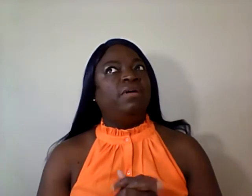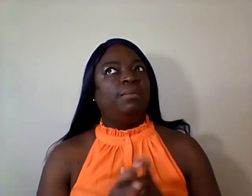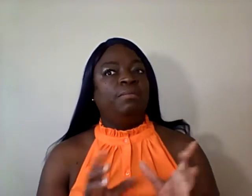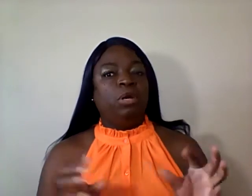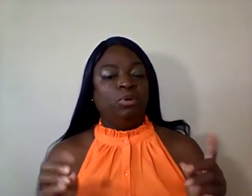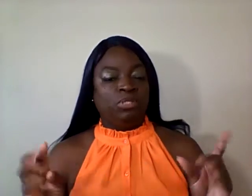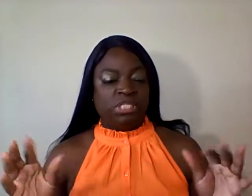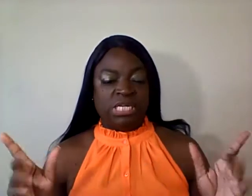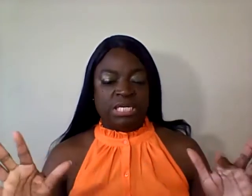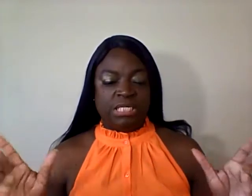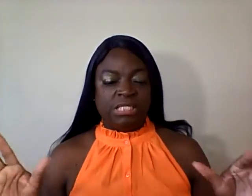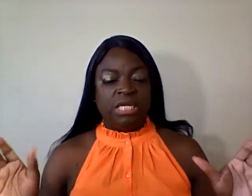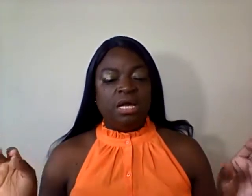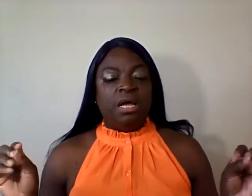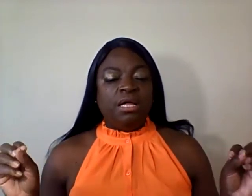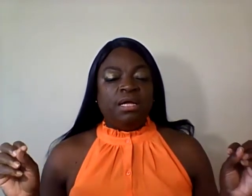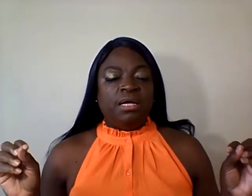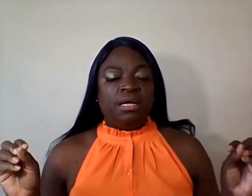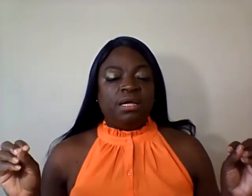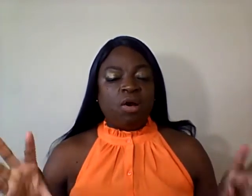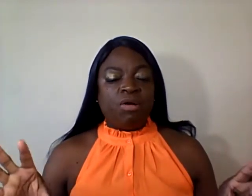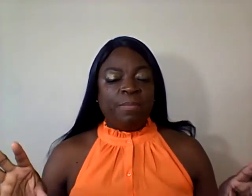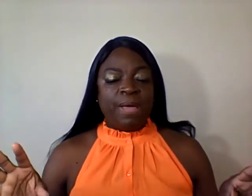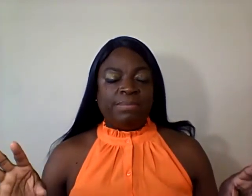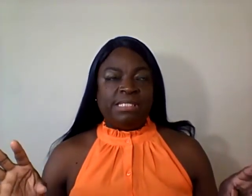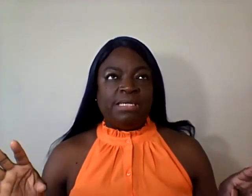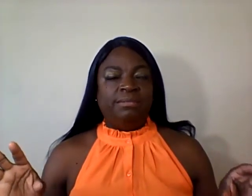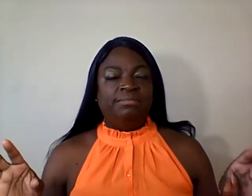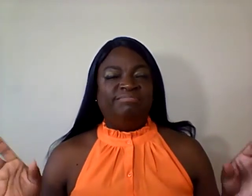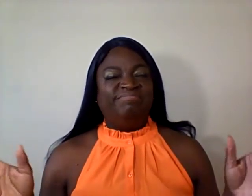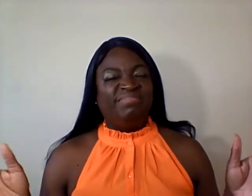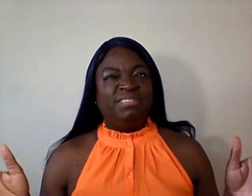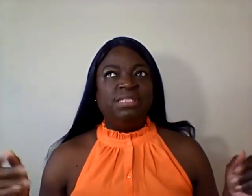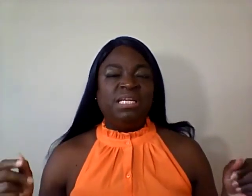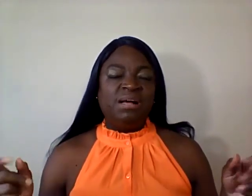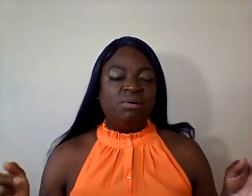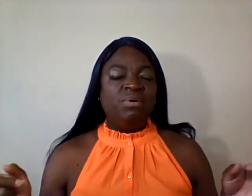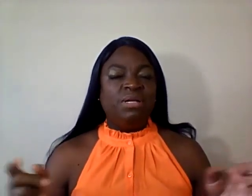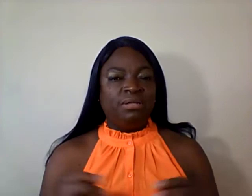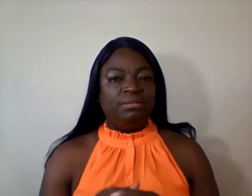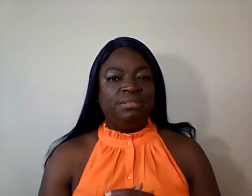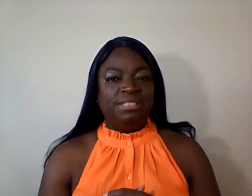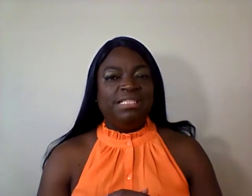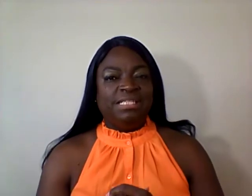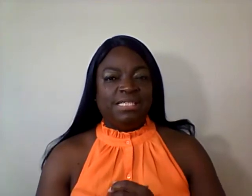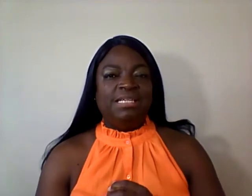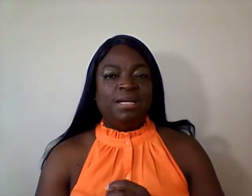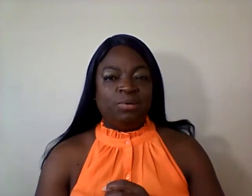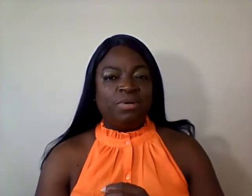blue cheese. Coke or Pepsi? Coke. Coke.